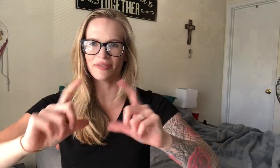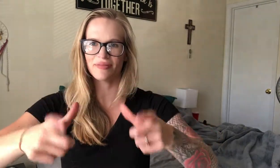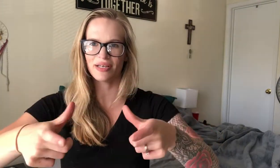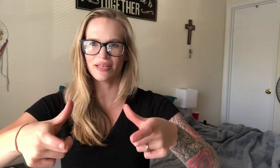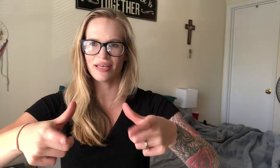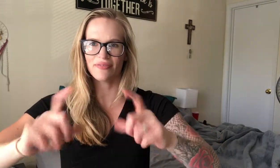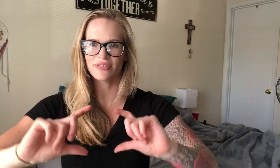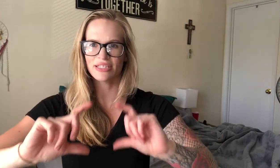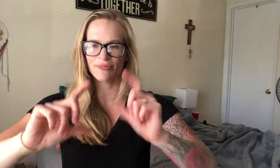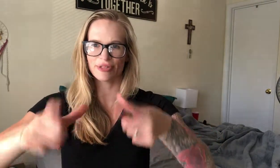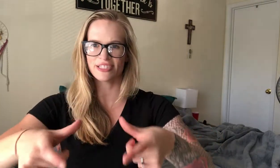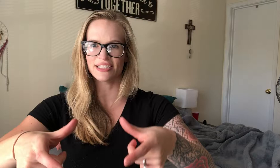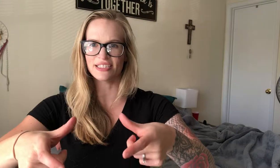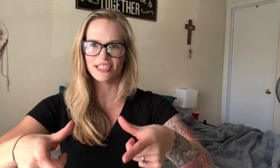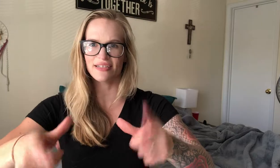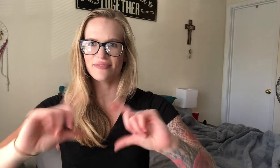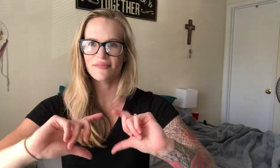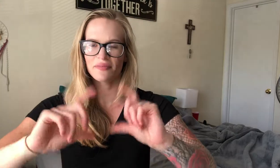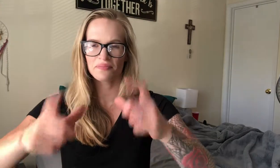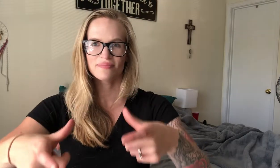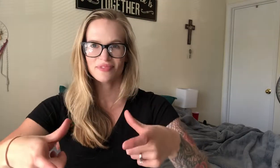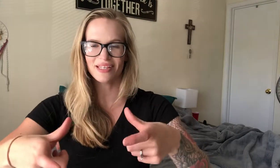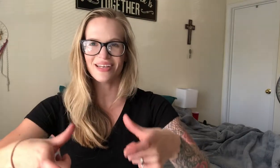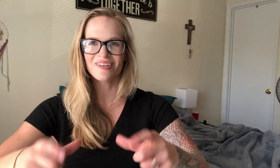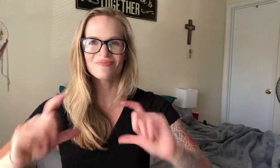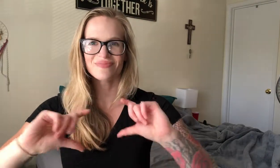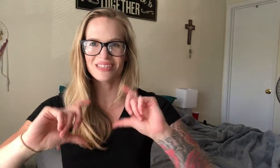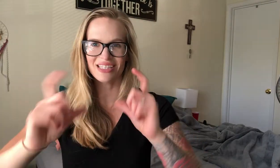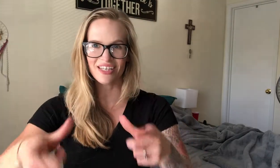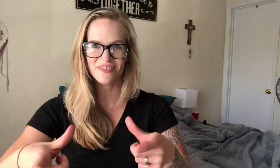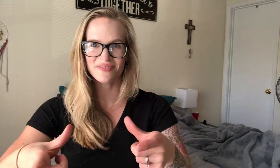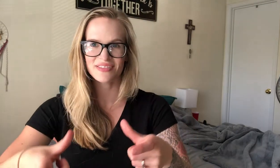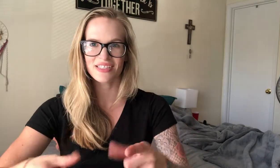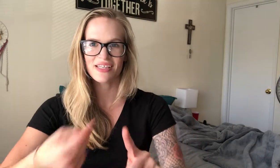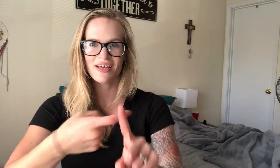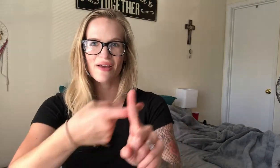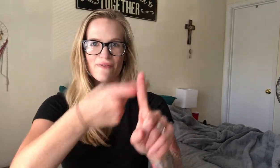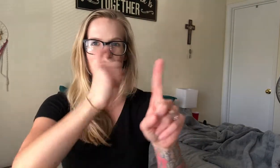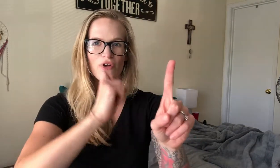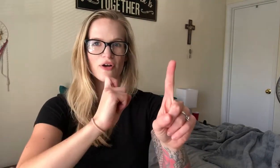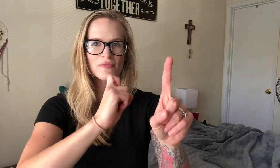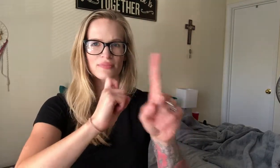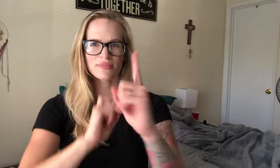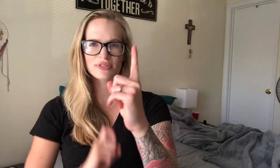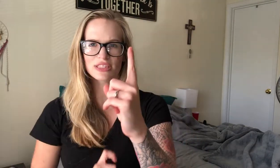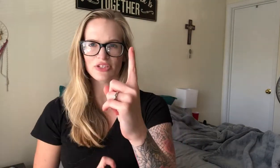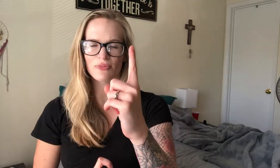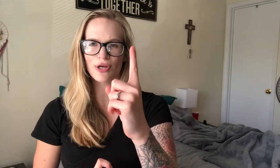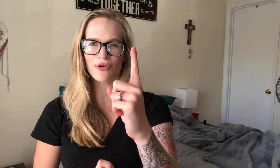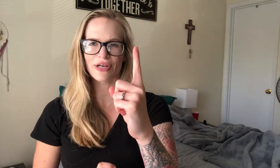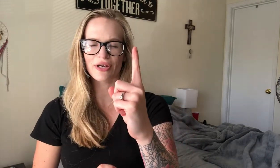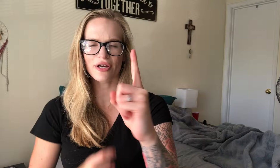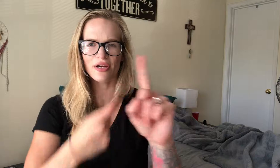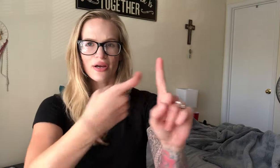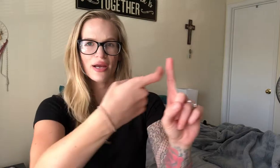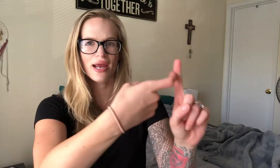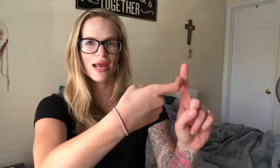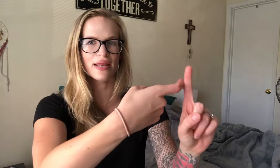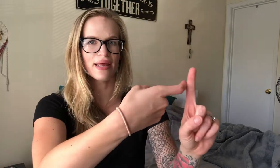a gift. And you're presenting it. Right there. Gift. From. So your pointer finger. And